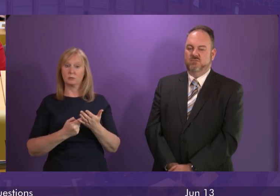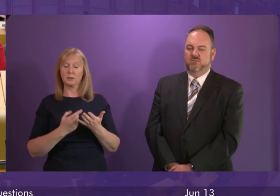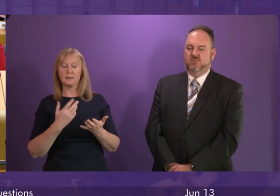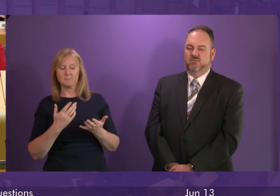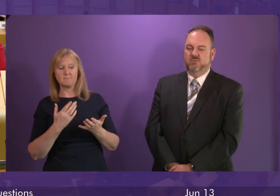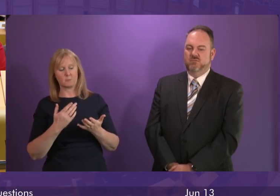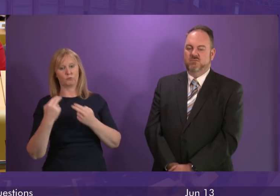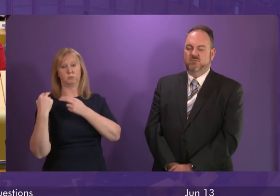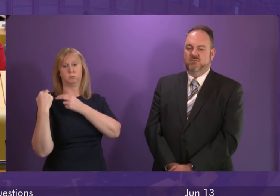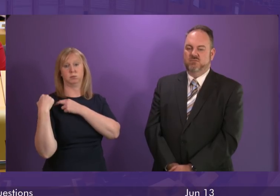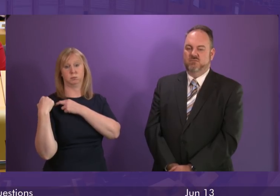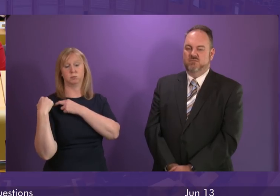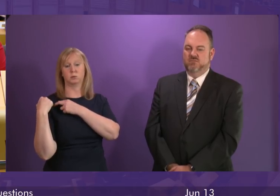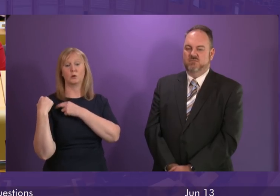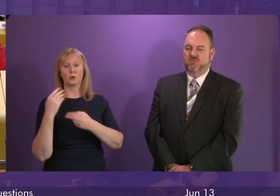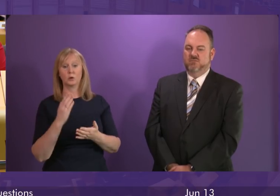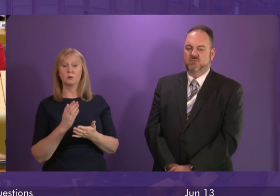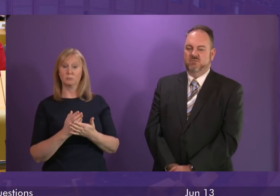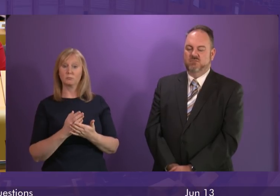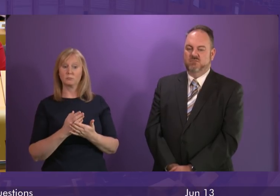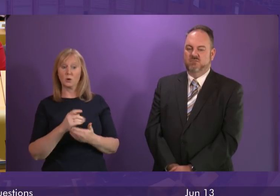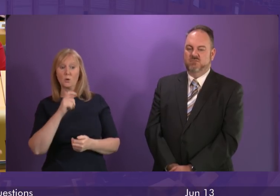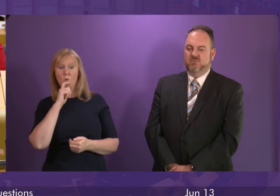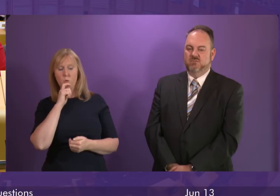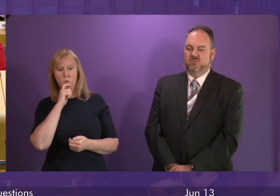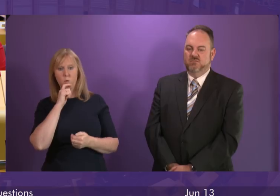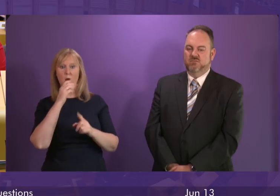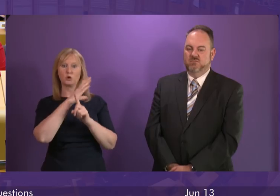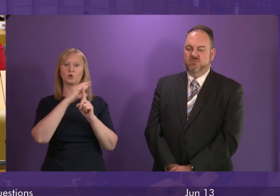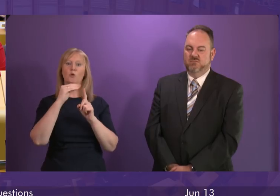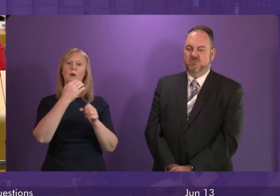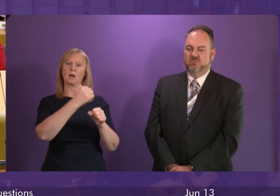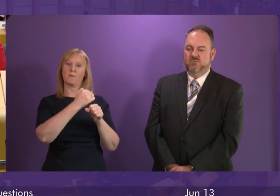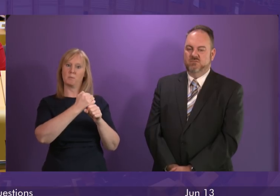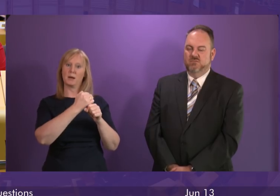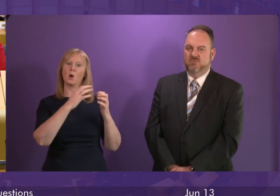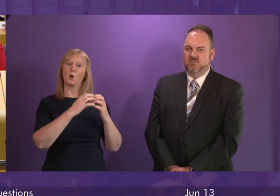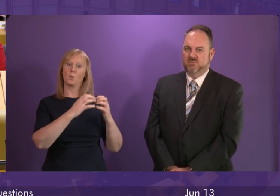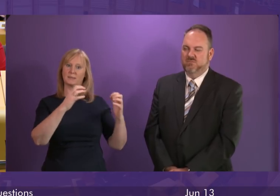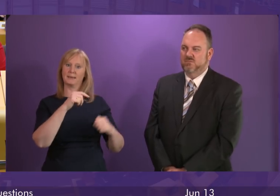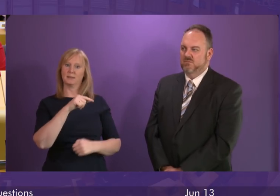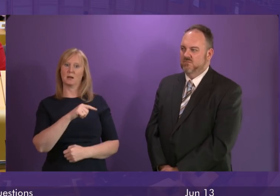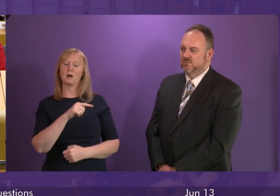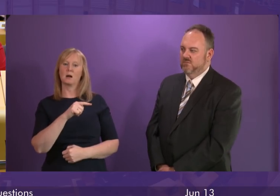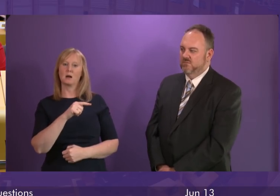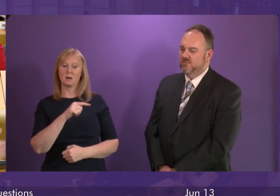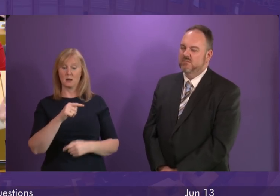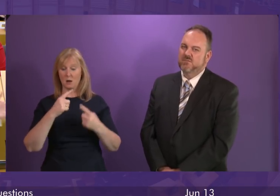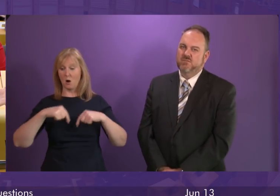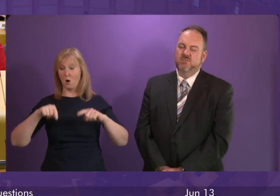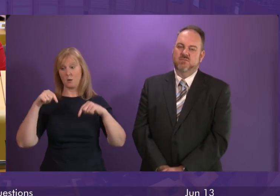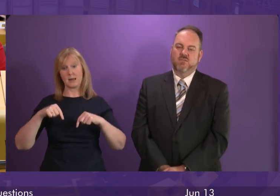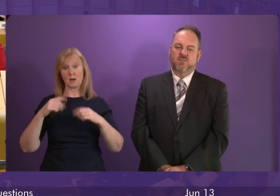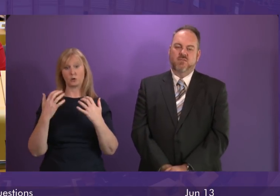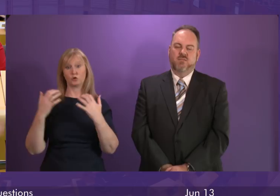The responsibility for the decision lies fairly and squarely with the Tory government at Westminster. So let's all in this chamber,